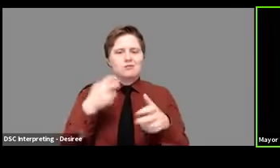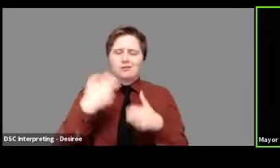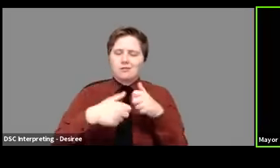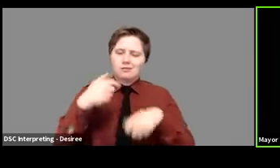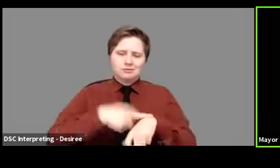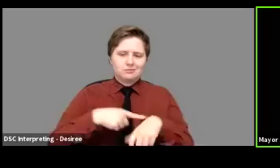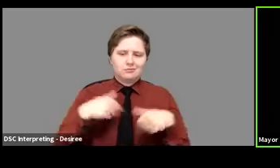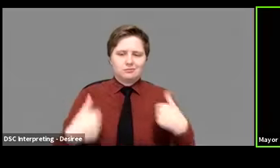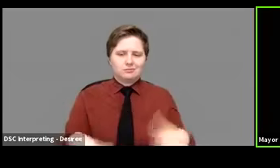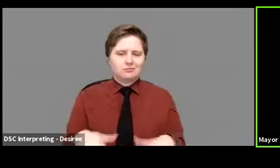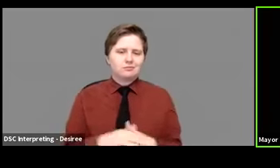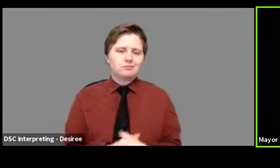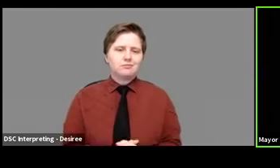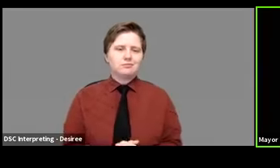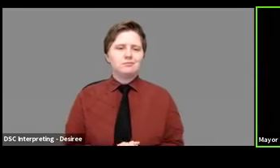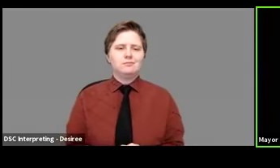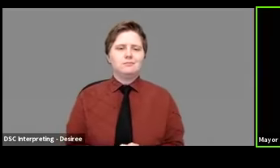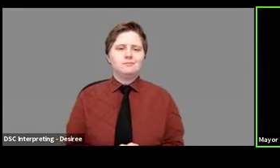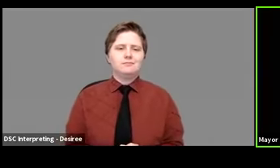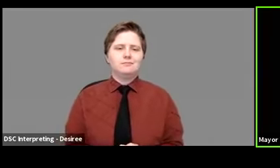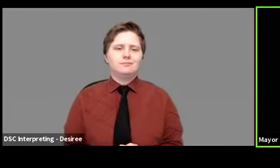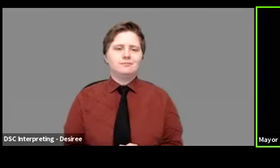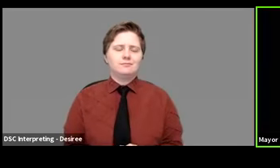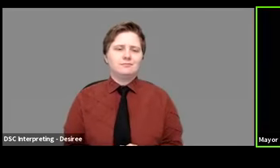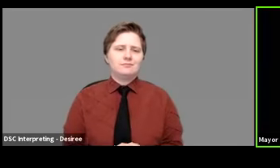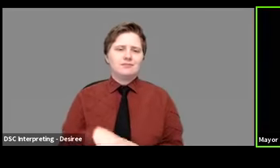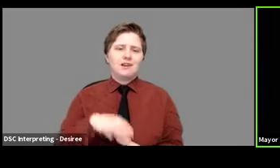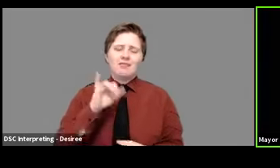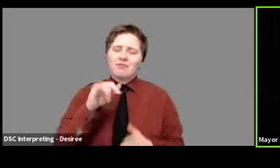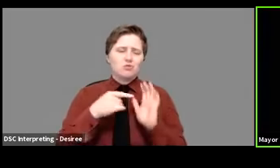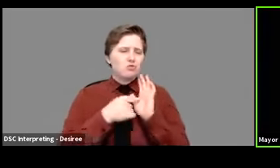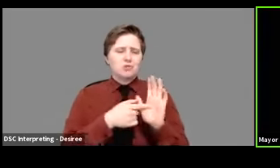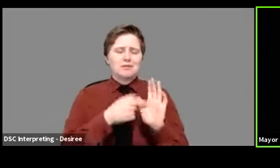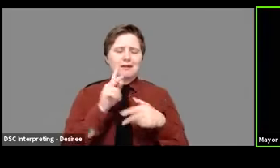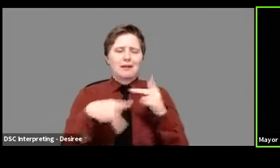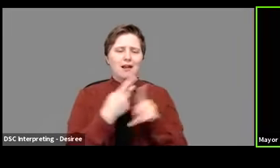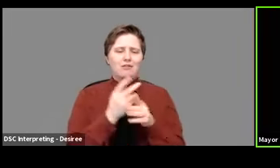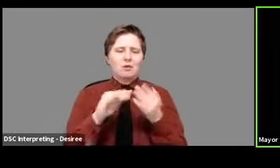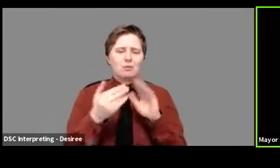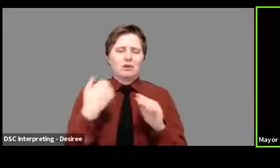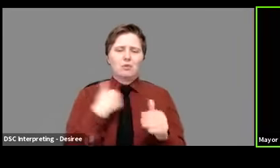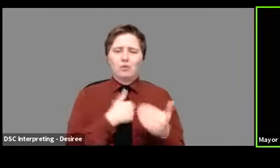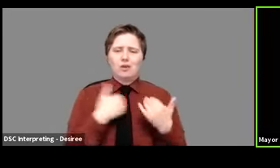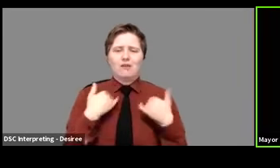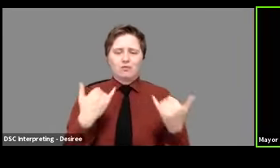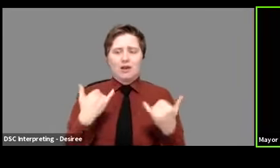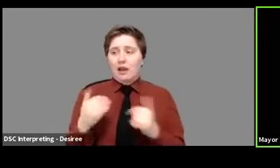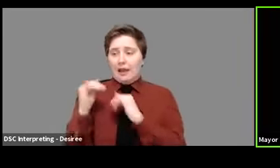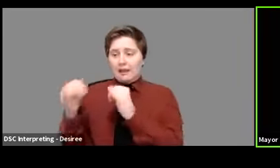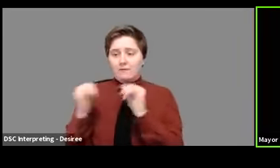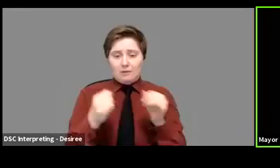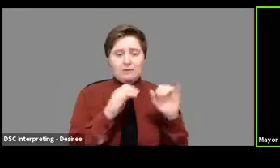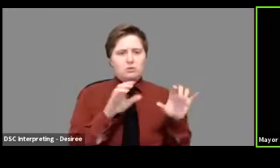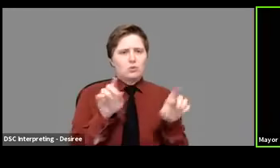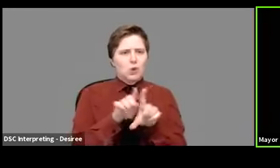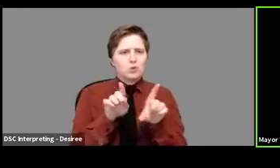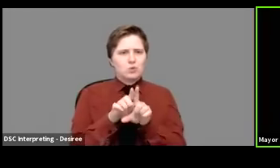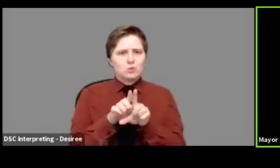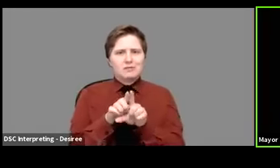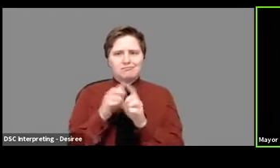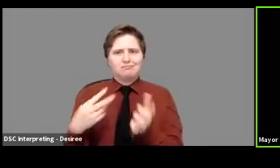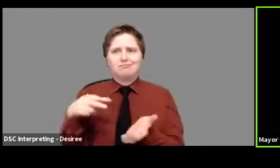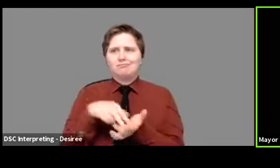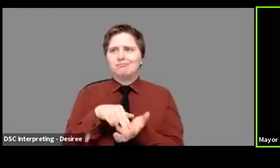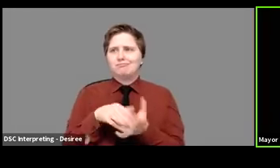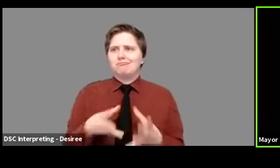times. And it's an indication of the sort of community we have. Individual citizens have been doing this also. And even at a